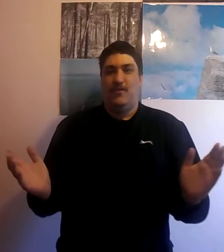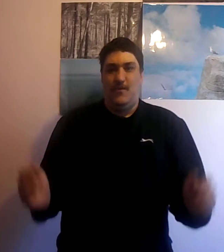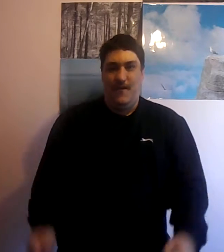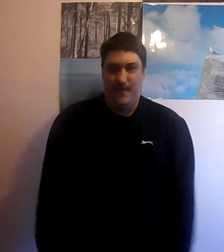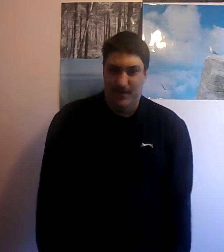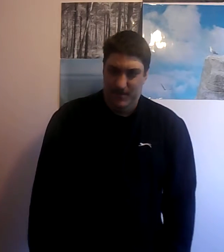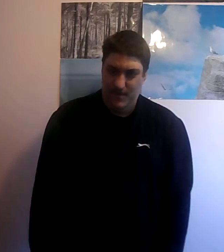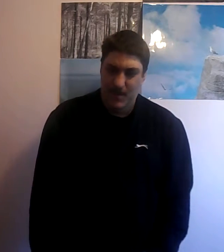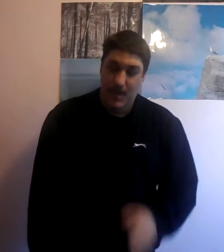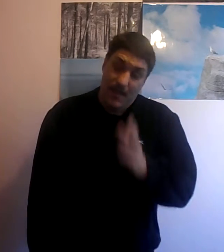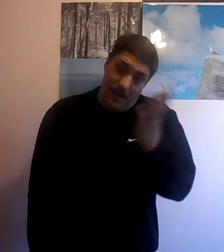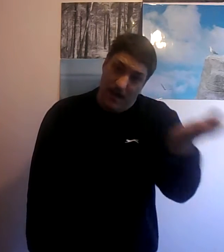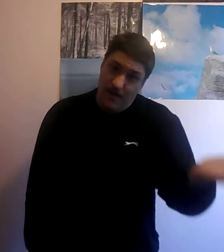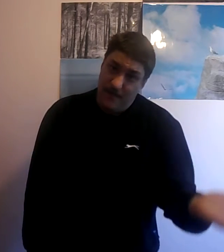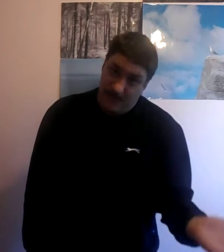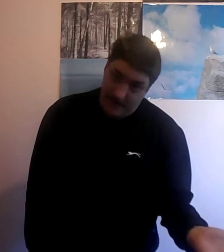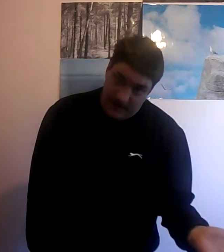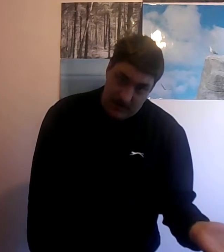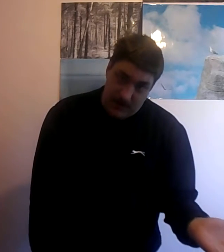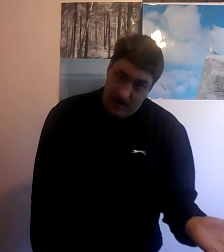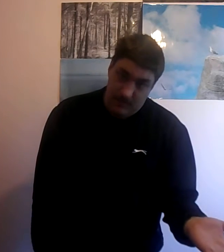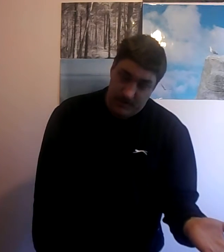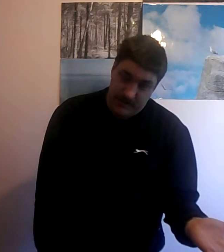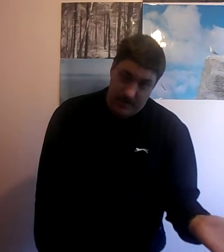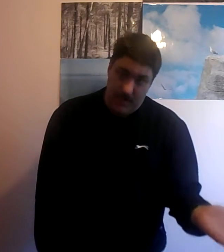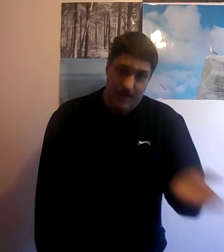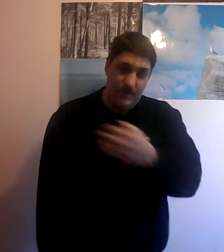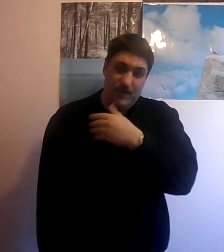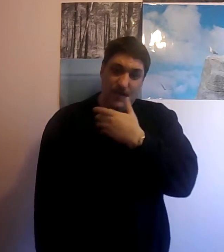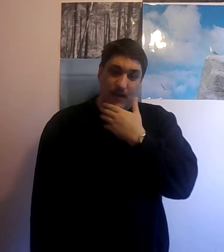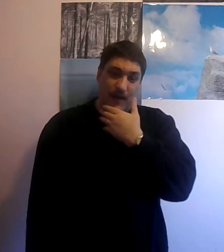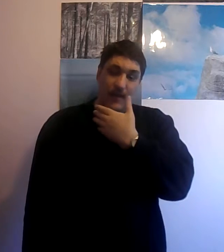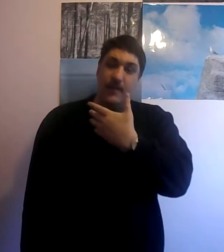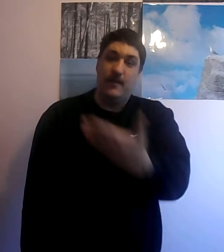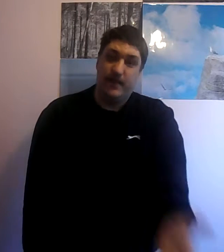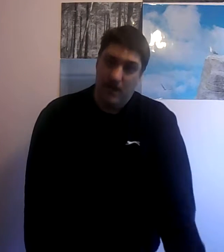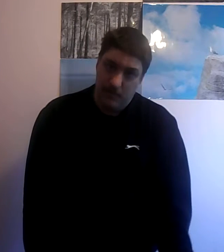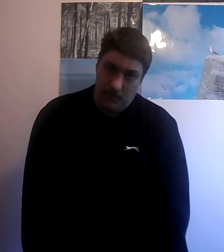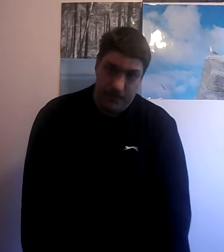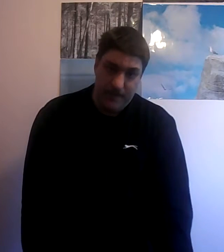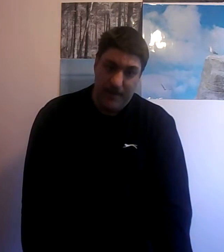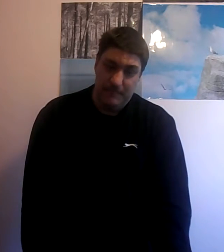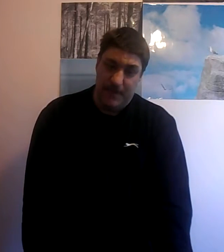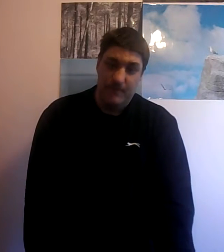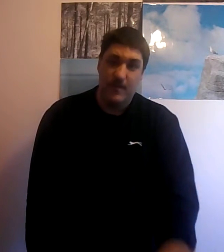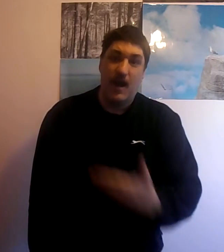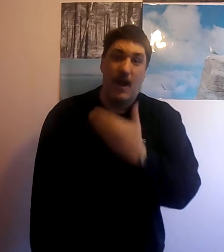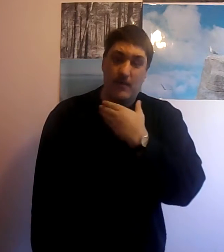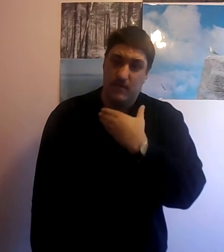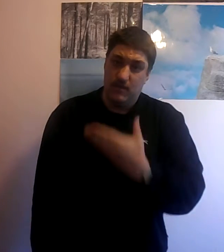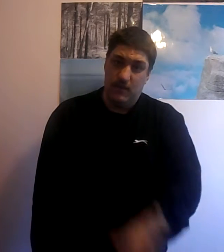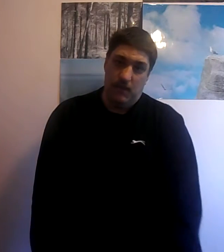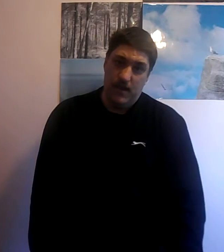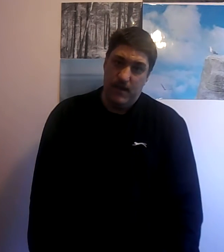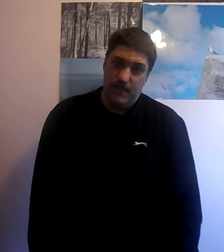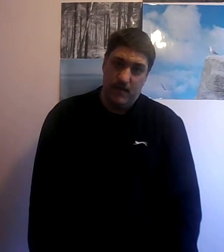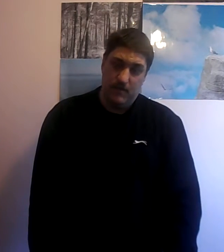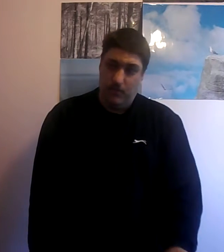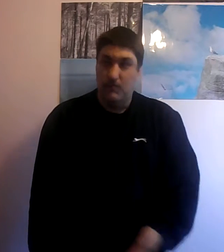however this is game logic and like I said I'm not putting the game down I would certainly play it if I thought my